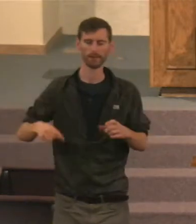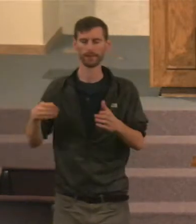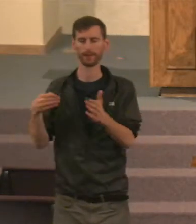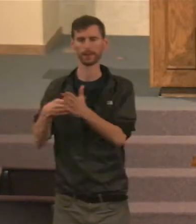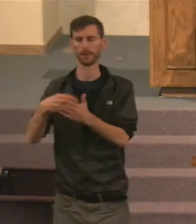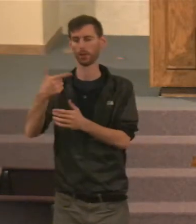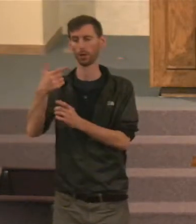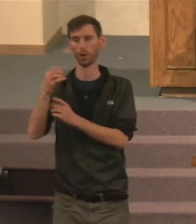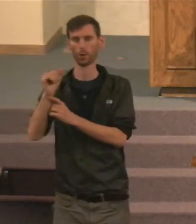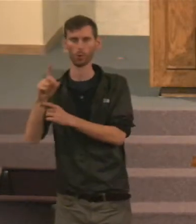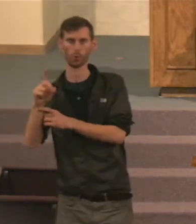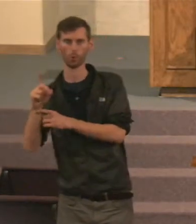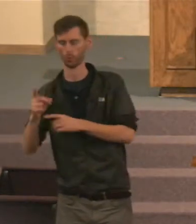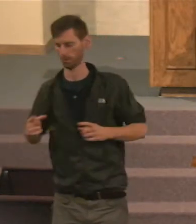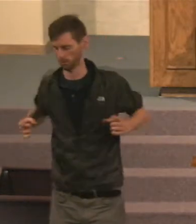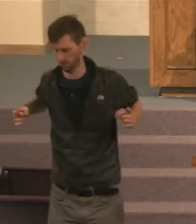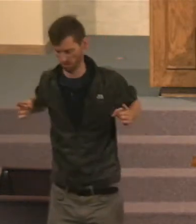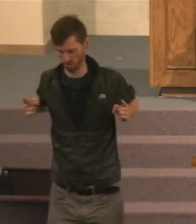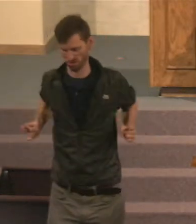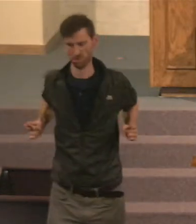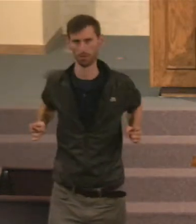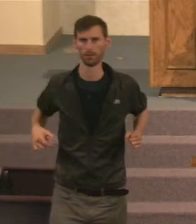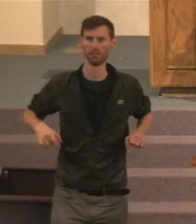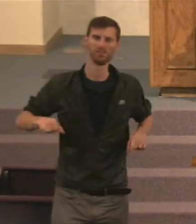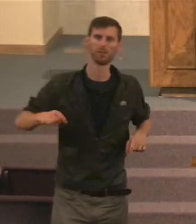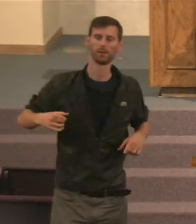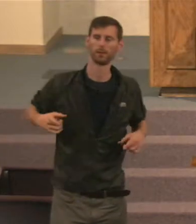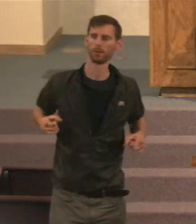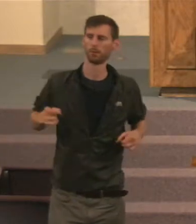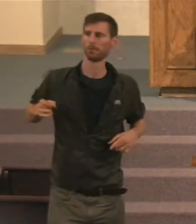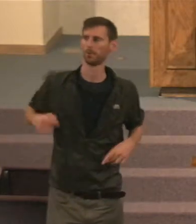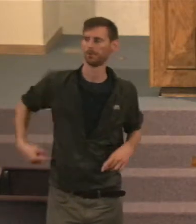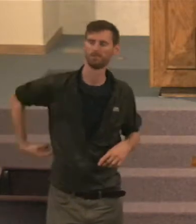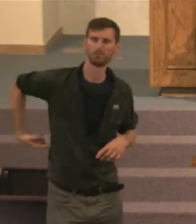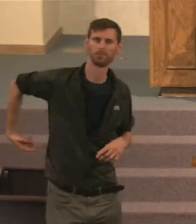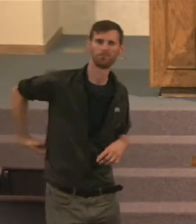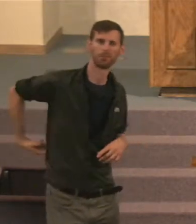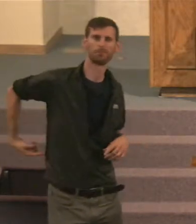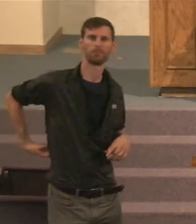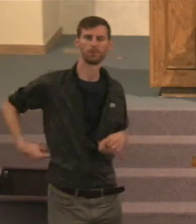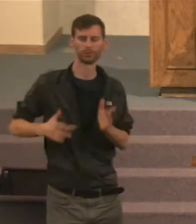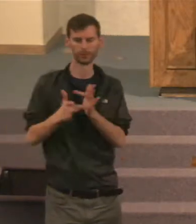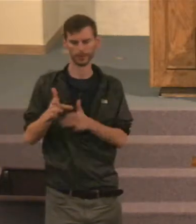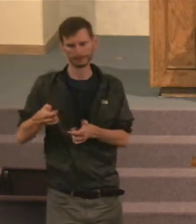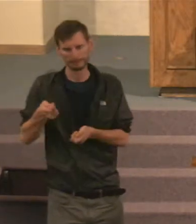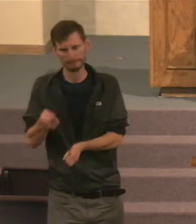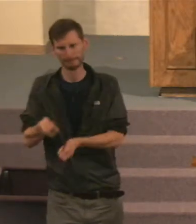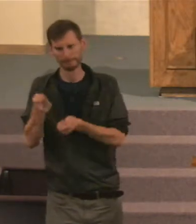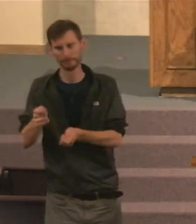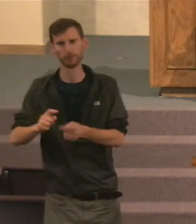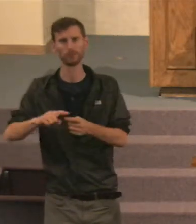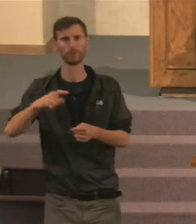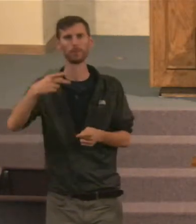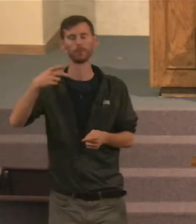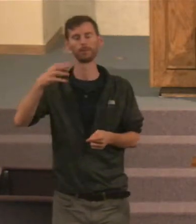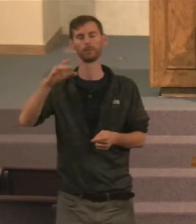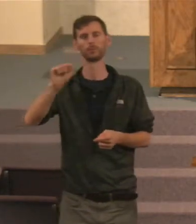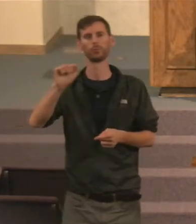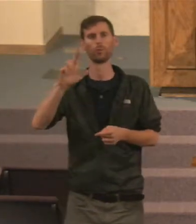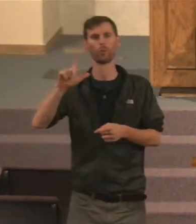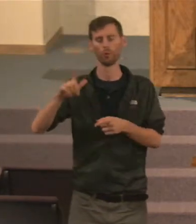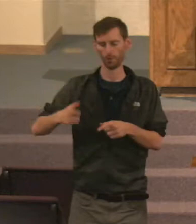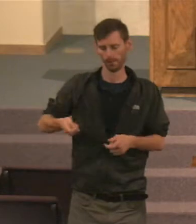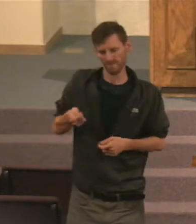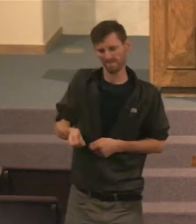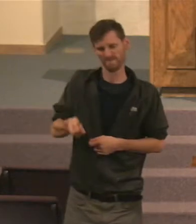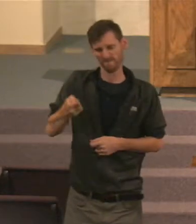But he wasn't willing, To accept it, And he kicked against it, Well, You know, If someone's prodding you, And you kick back against it, You're just making it, Twice